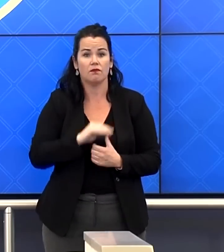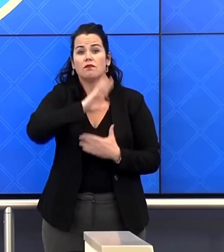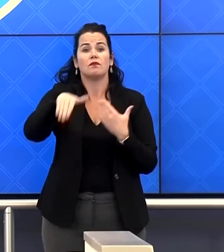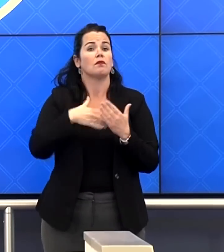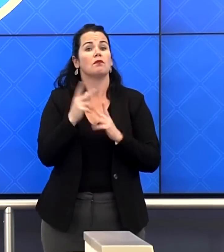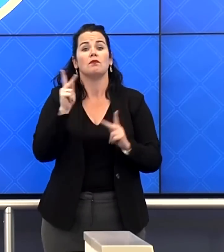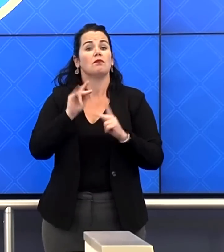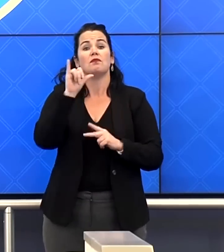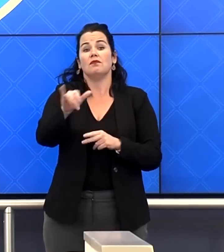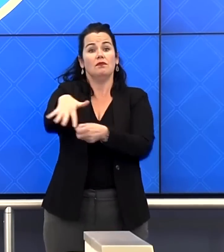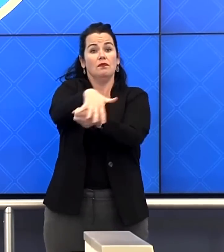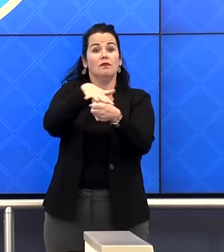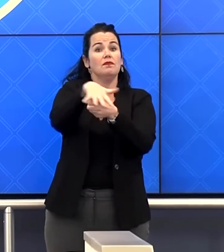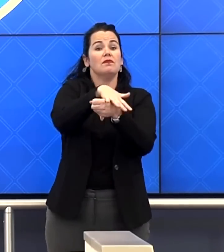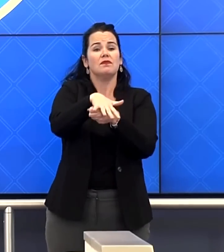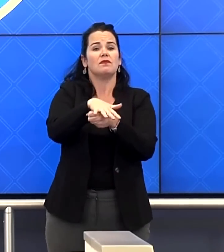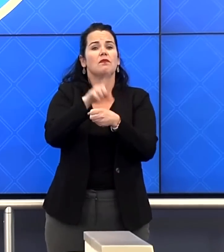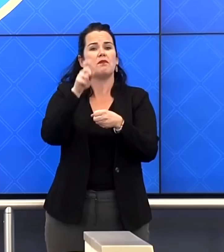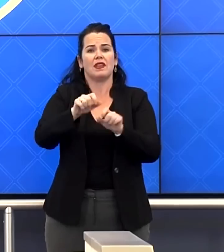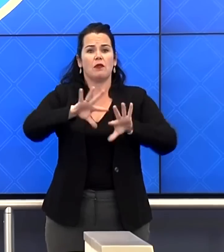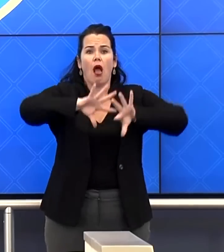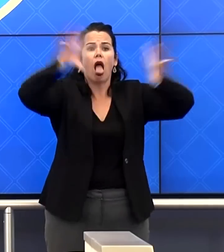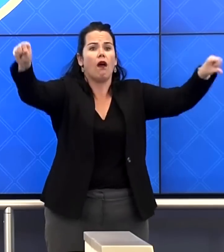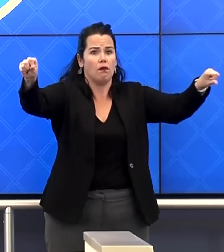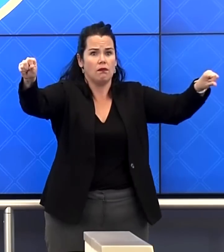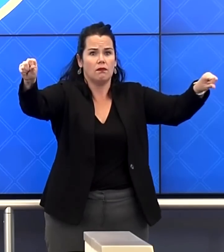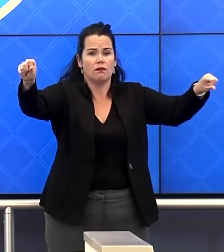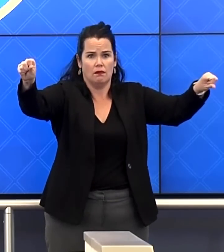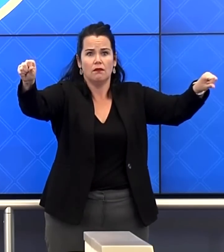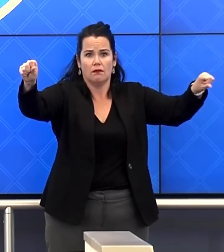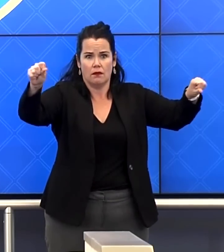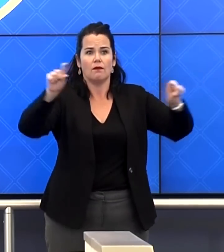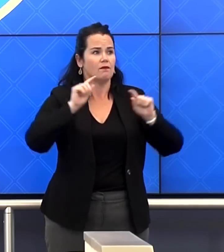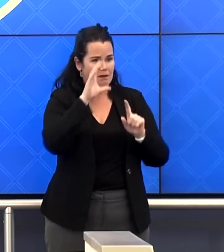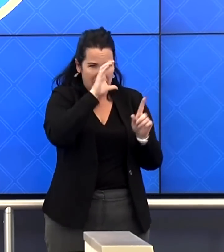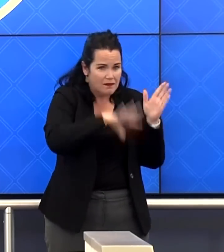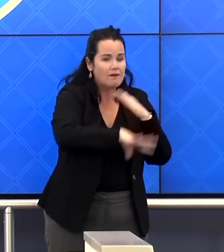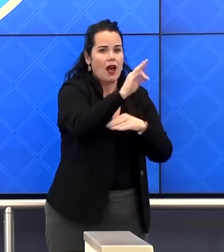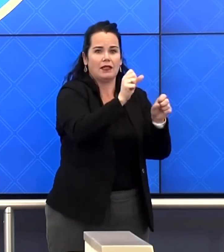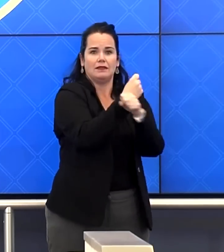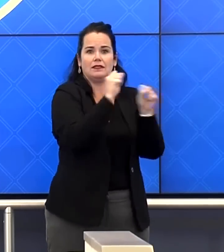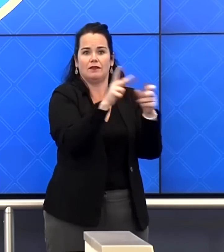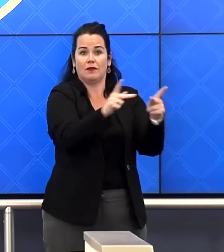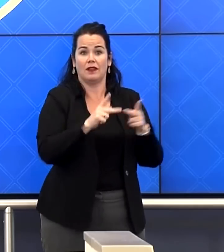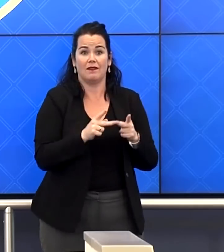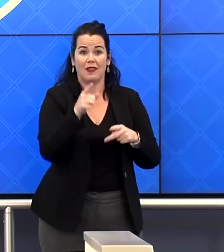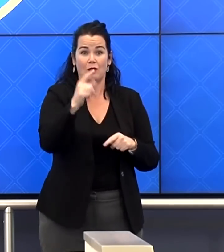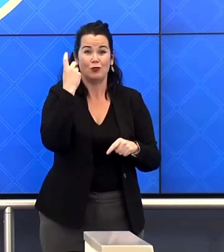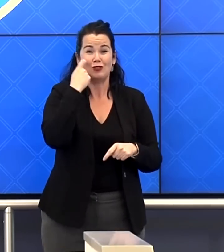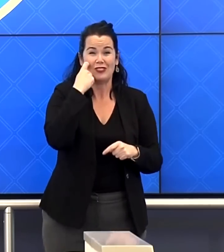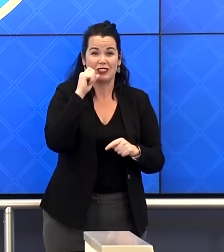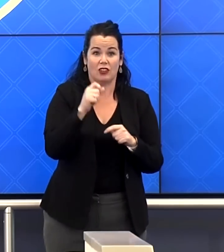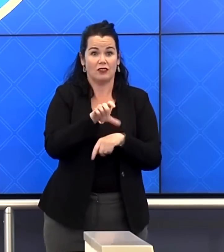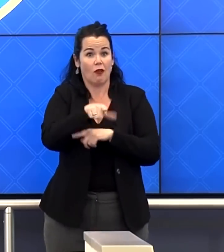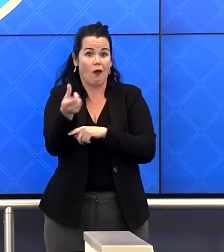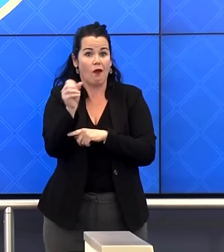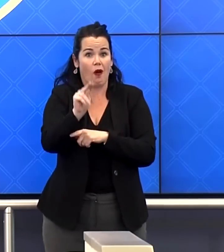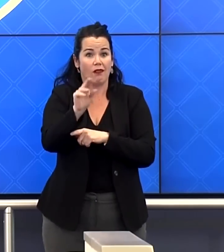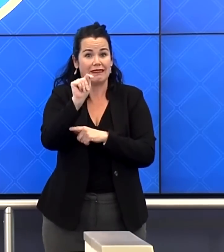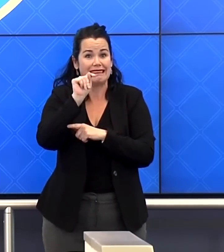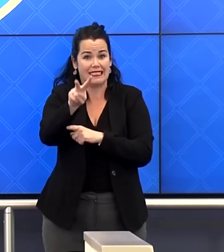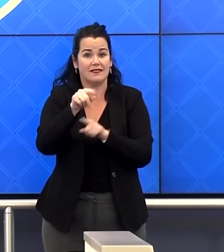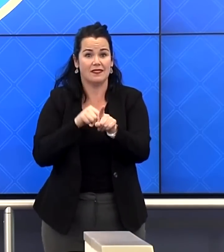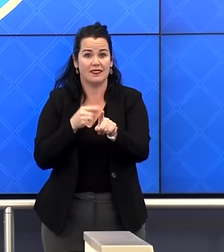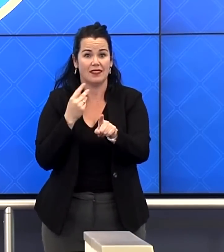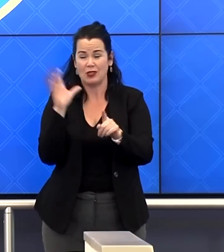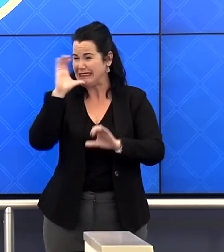to get somewhere safe. If you've just tuned in and you're looking for a place to go, I want to say again that shelters